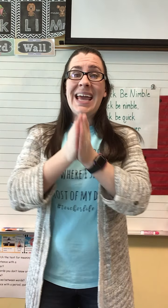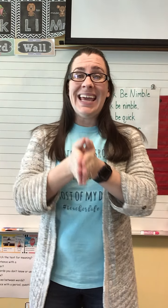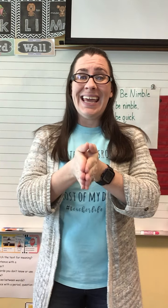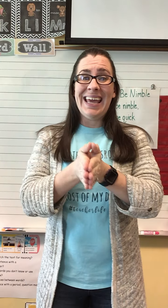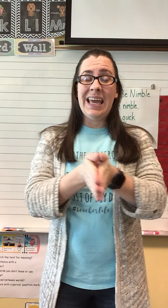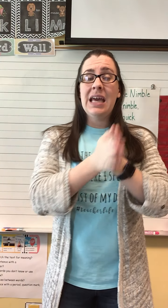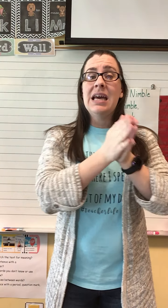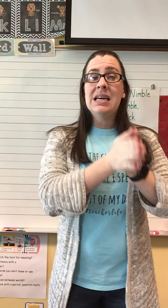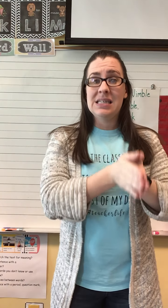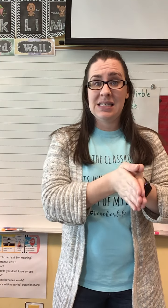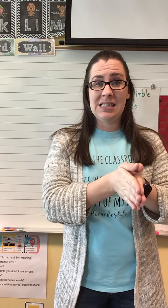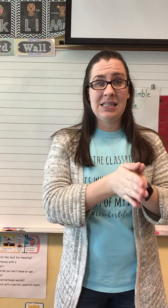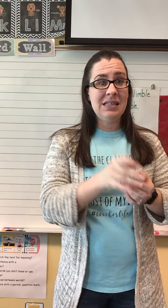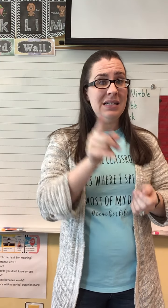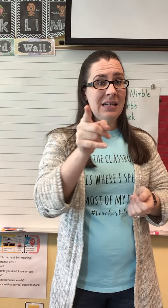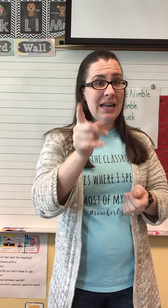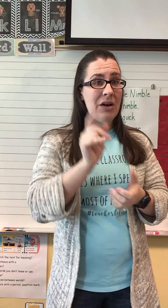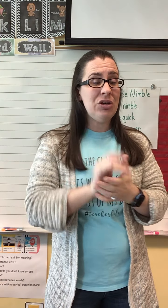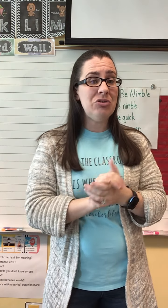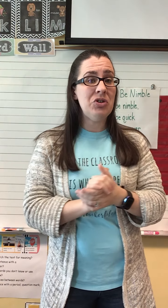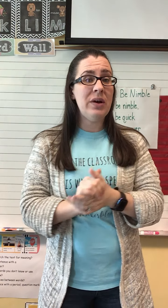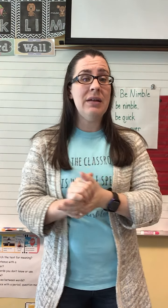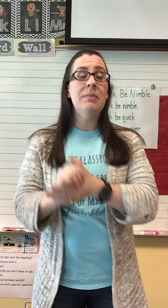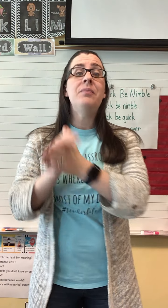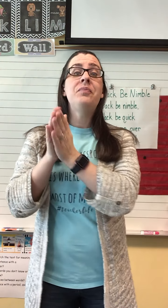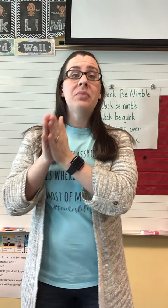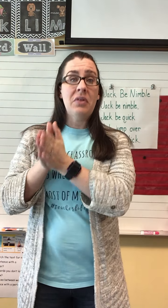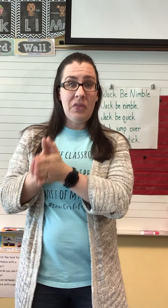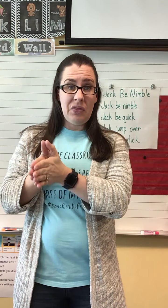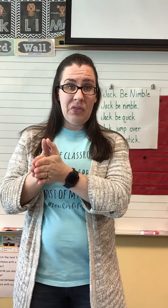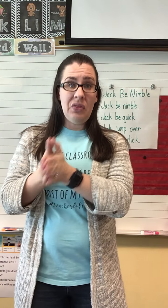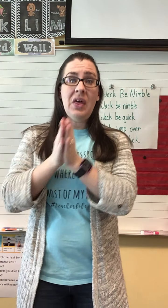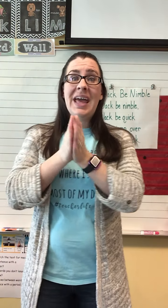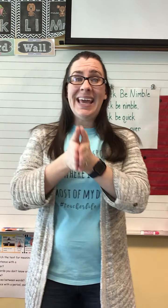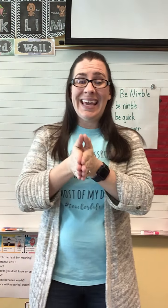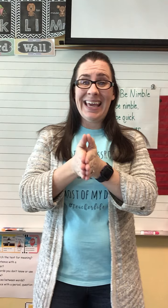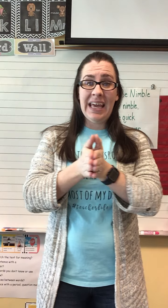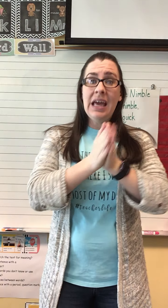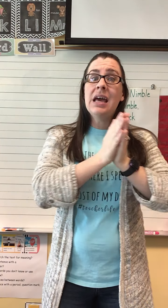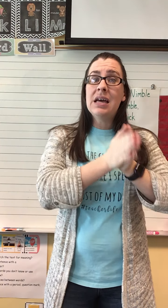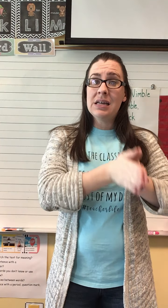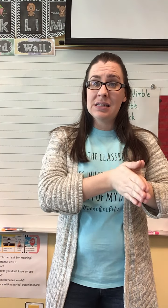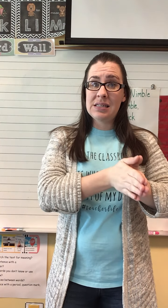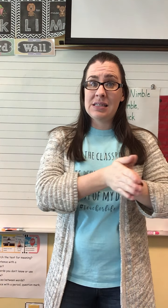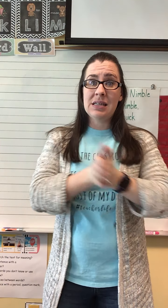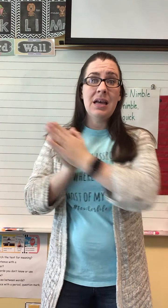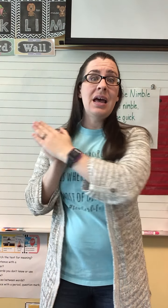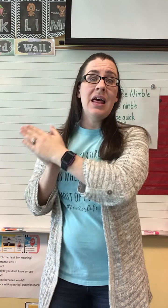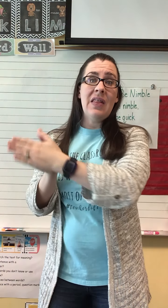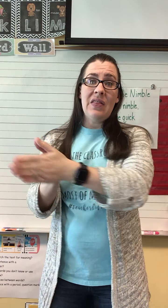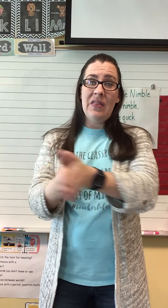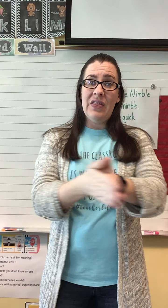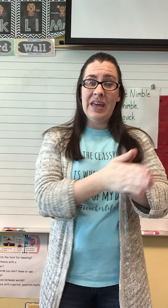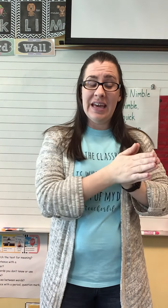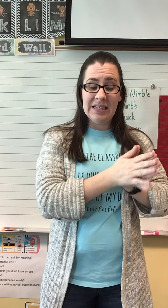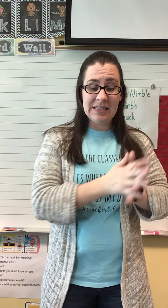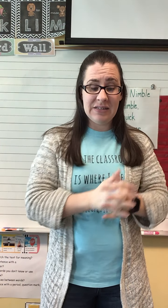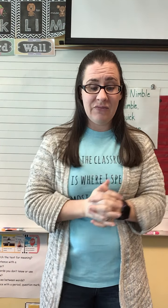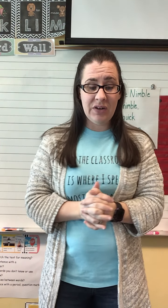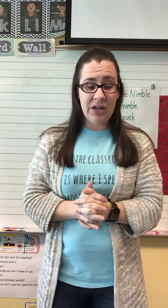I. S. Now you do it. V. I. S. This. Very